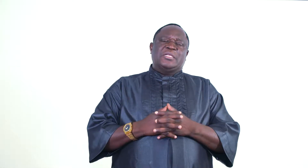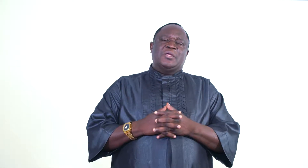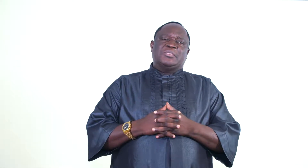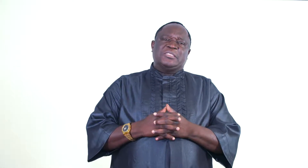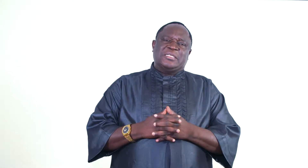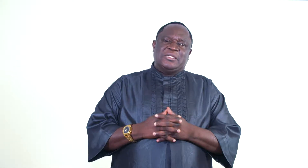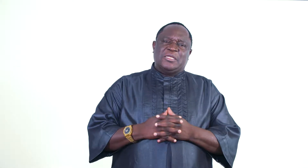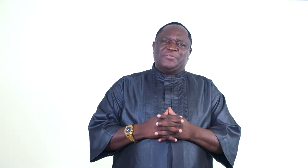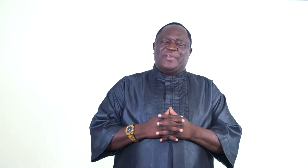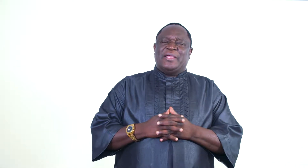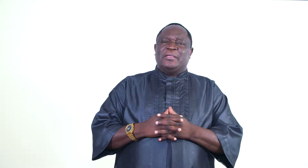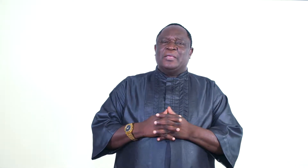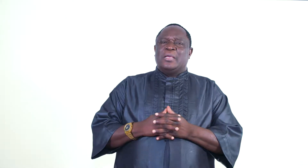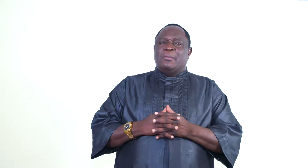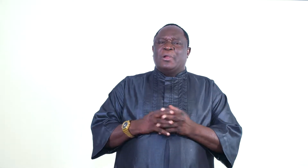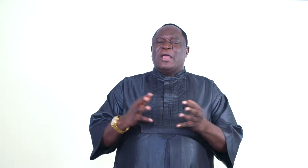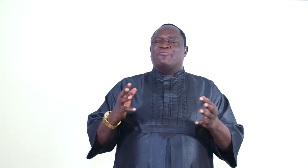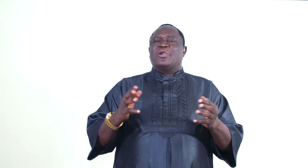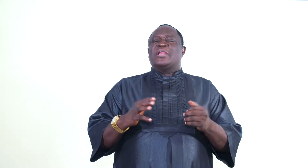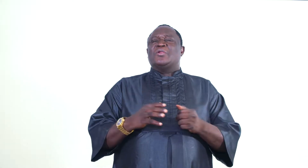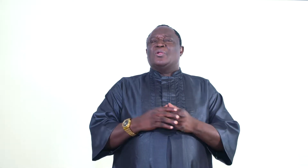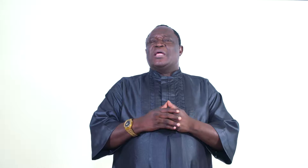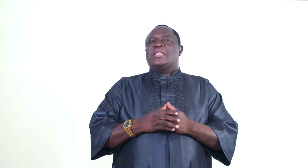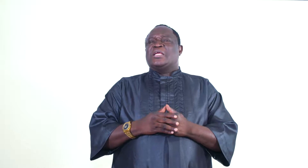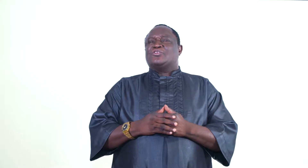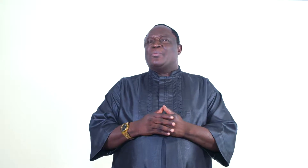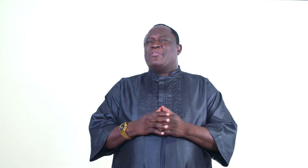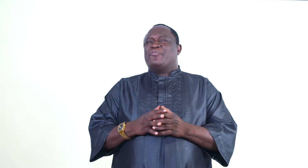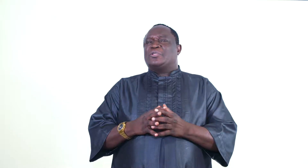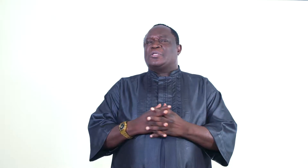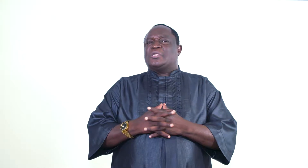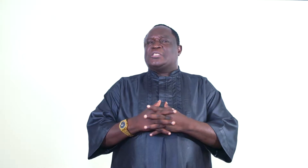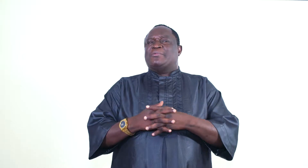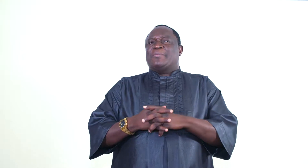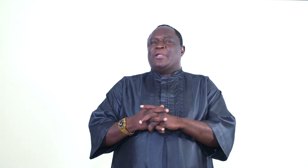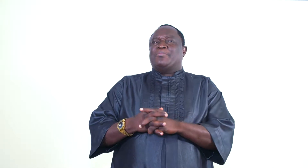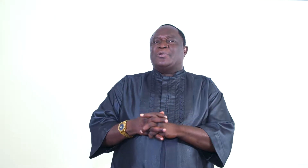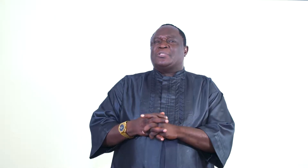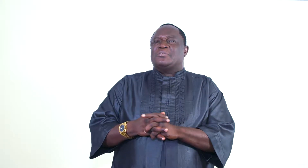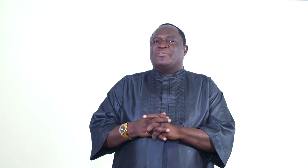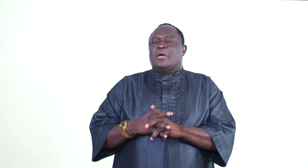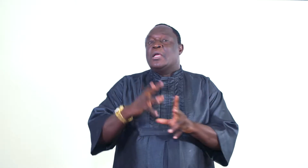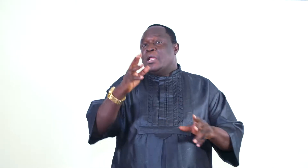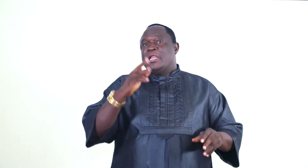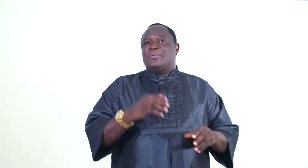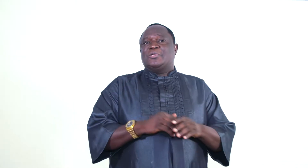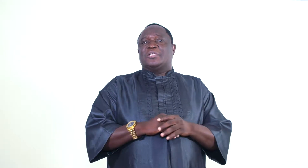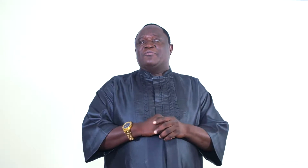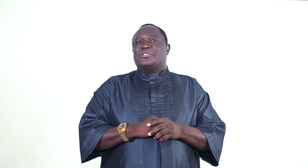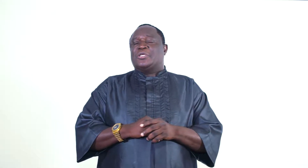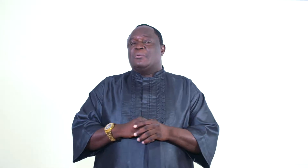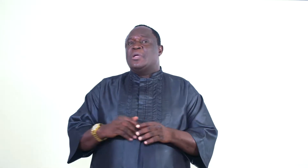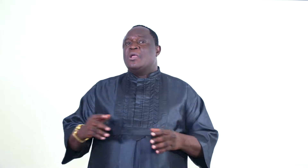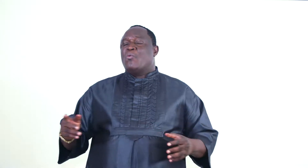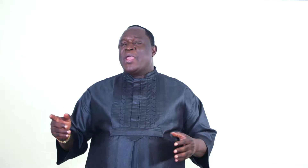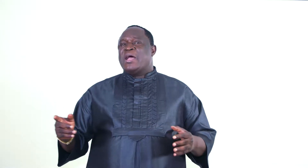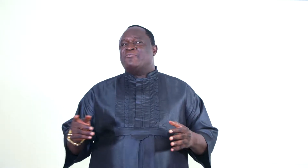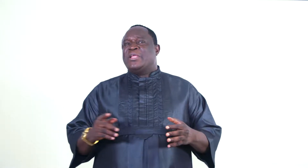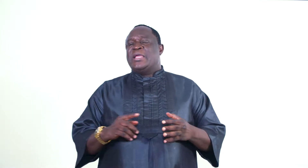a Gnostist. I said, that's fine. But I have already known that there are so many false concepts about the person of God. Let me just give you some. We have the